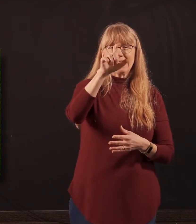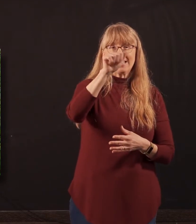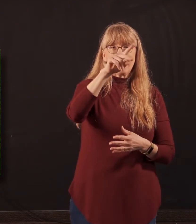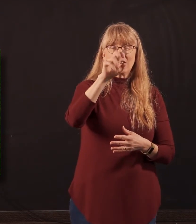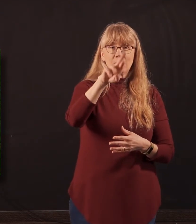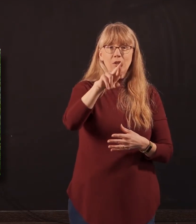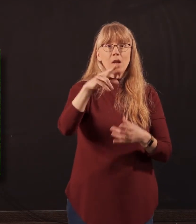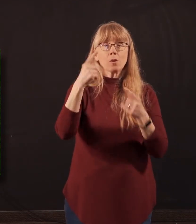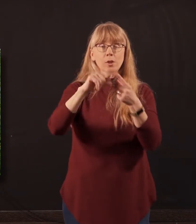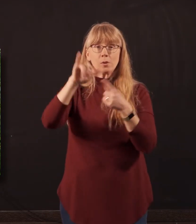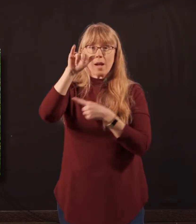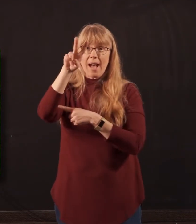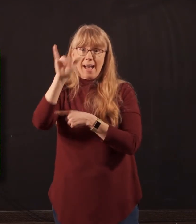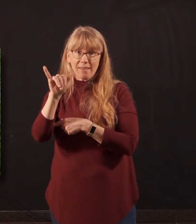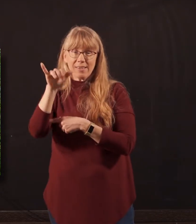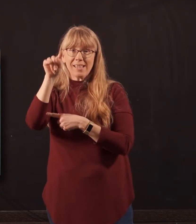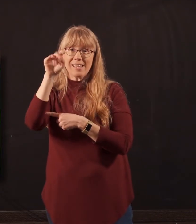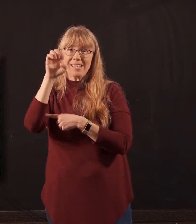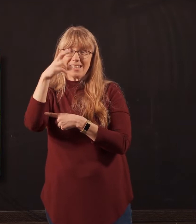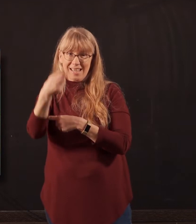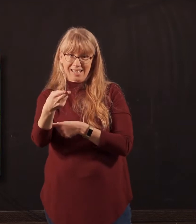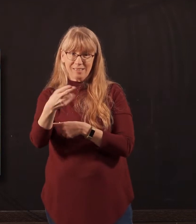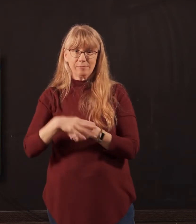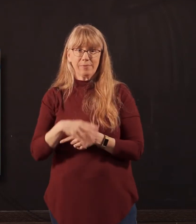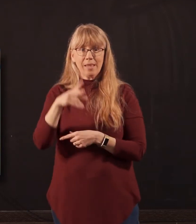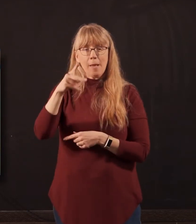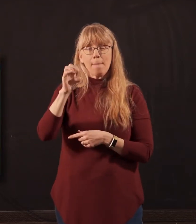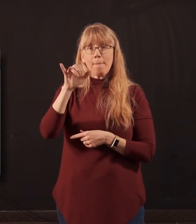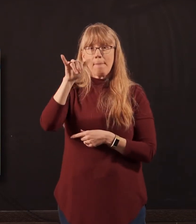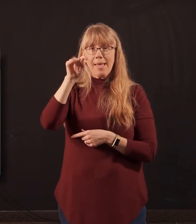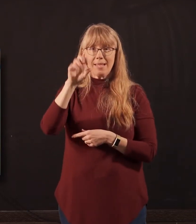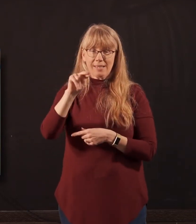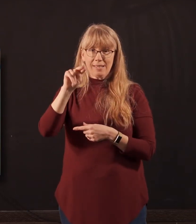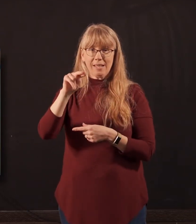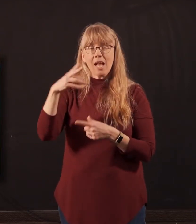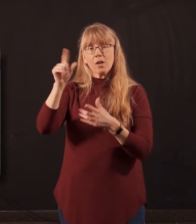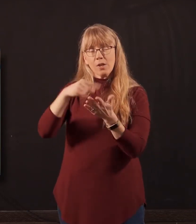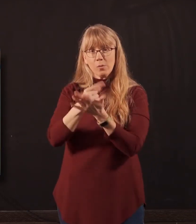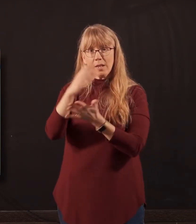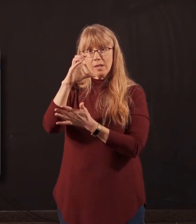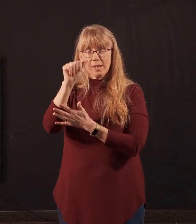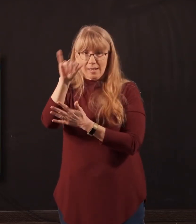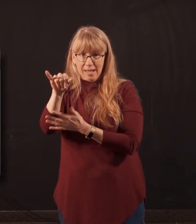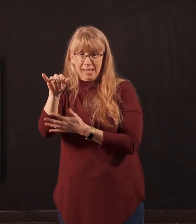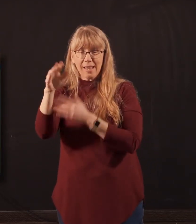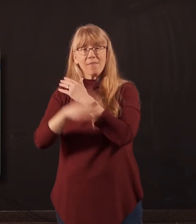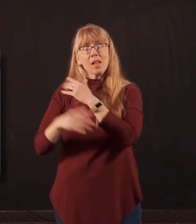Tech to do some cybersecurity. I'm Peyton Morgan. I graduated from Christian Academy of Indiana, and in the fall I'm planning on going to